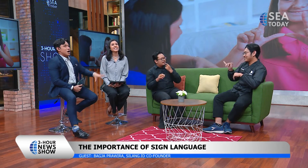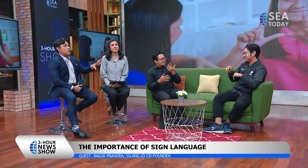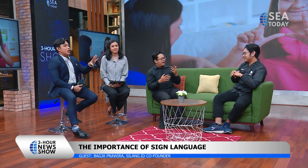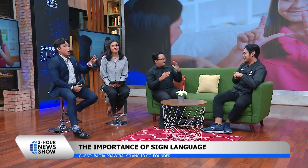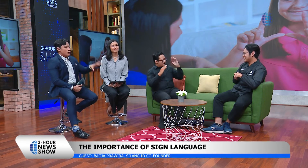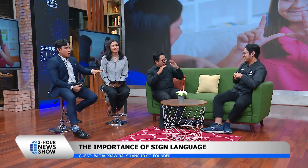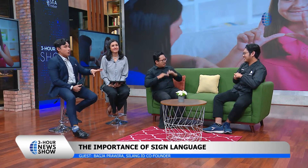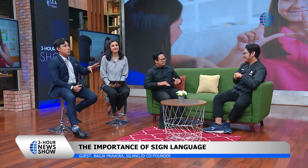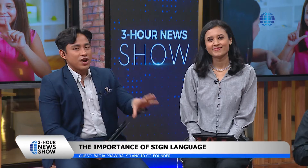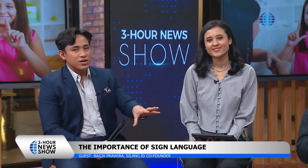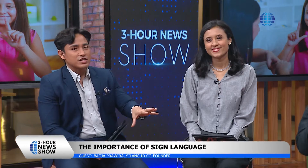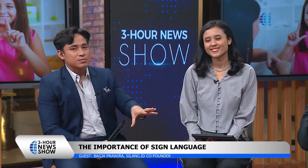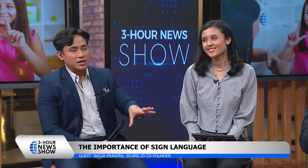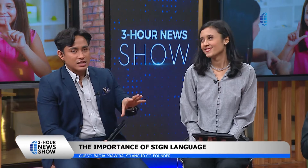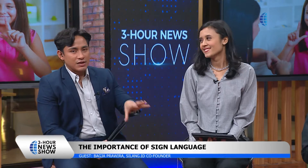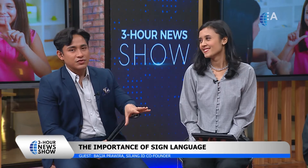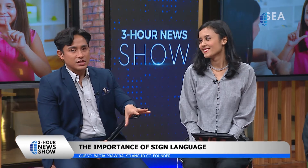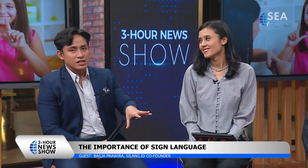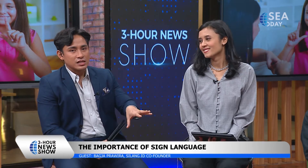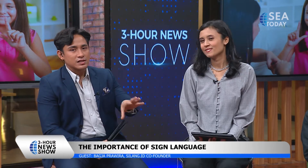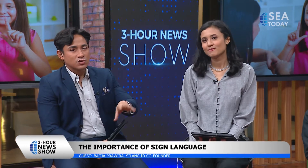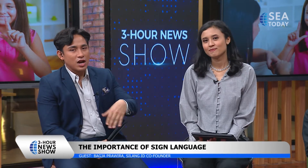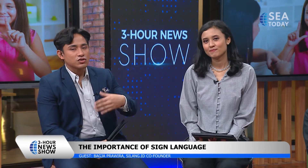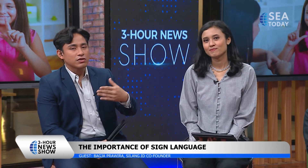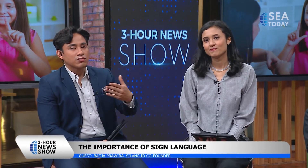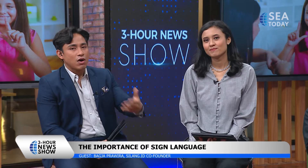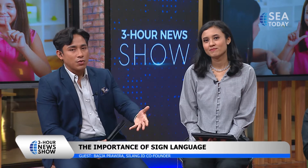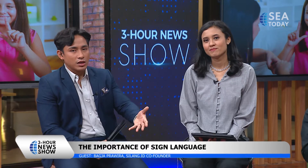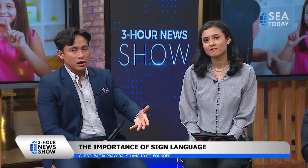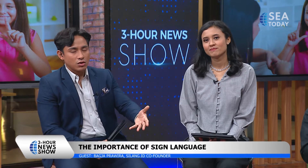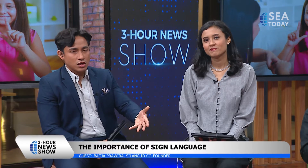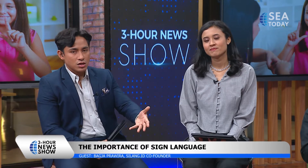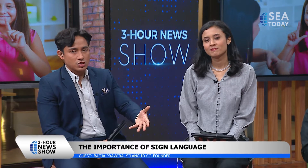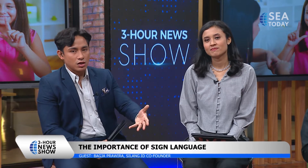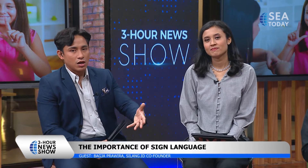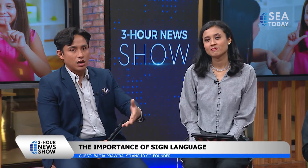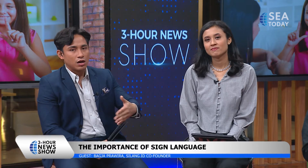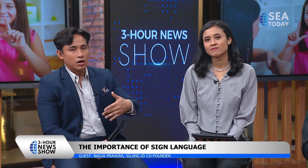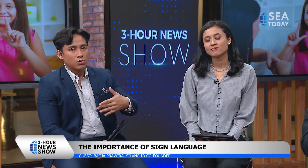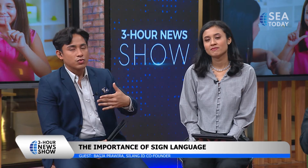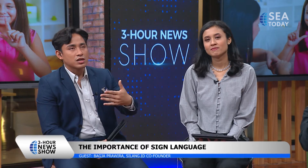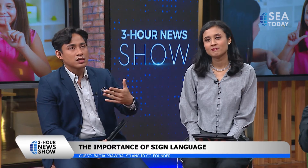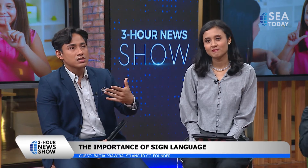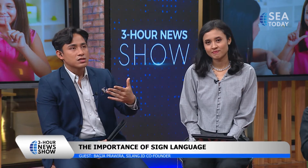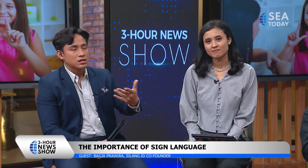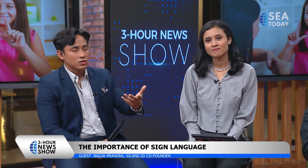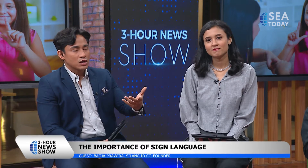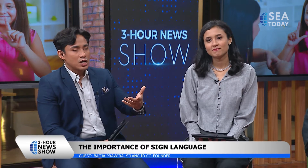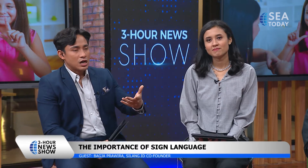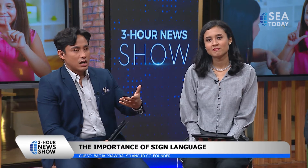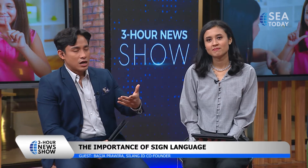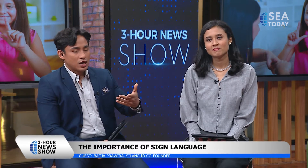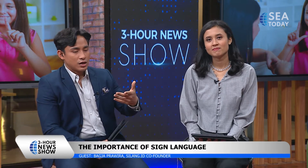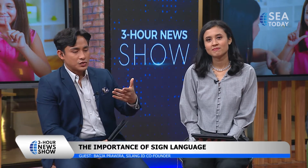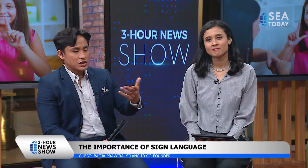although awareness about deafness is gradually growing in indonesia uh we can still uh see